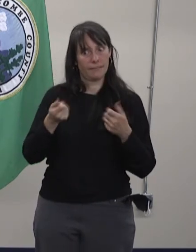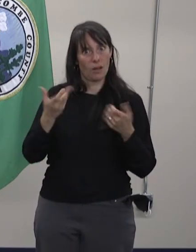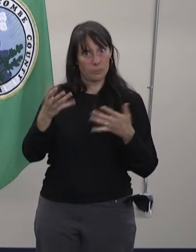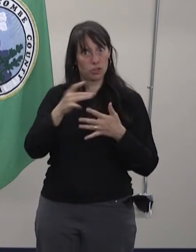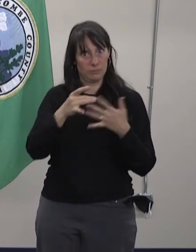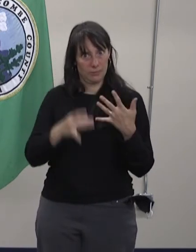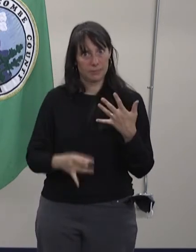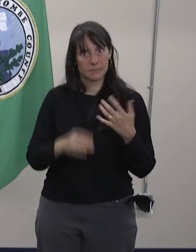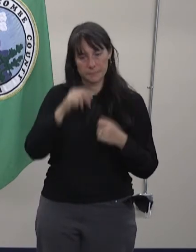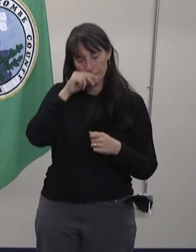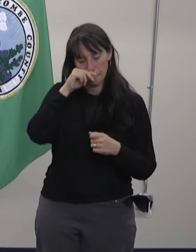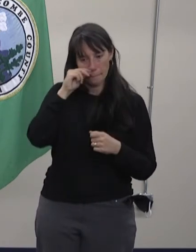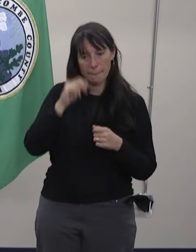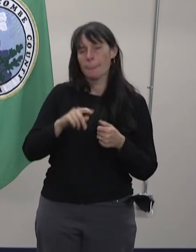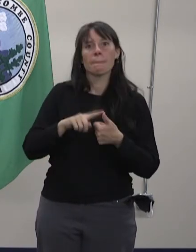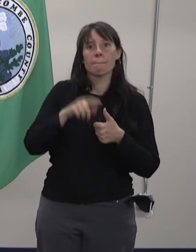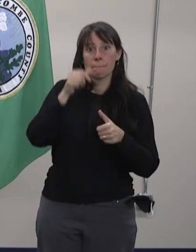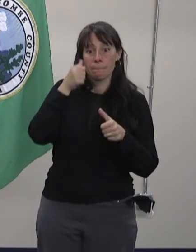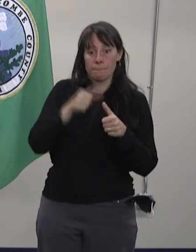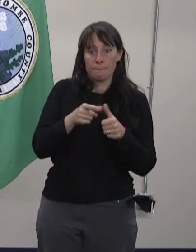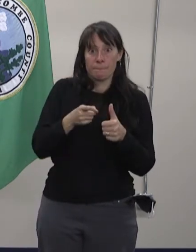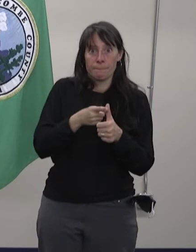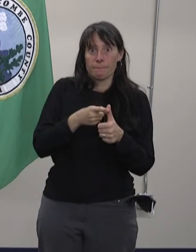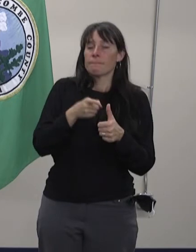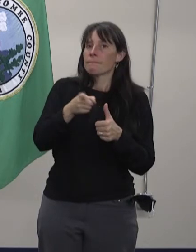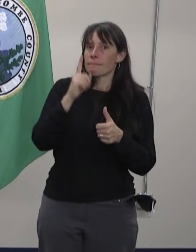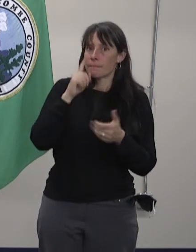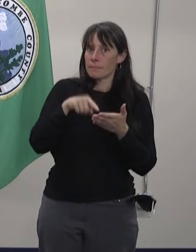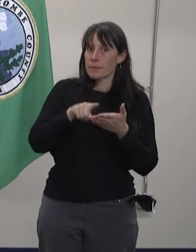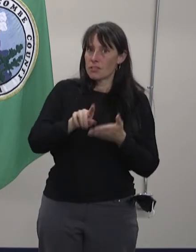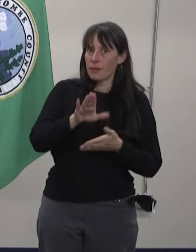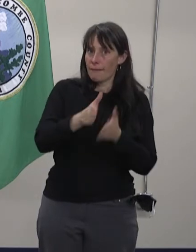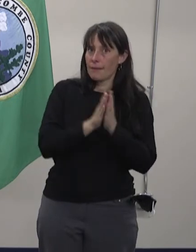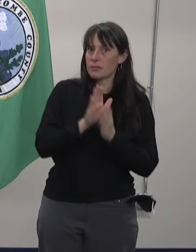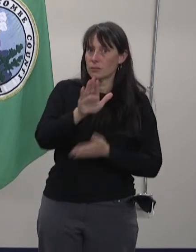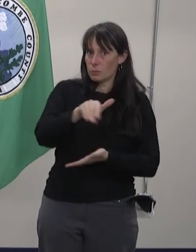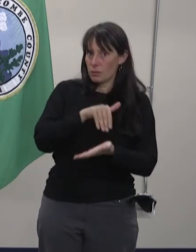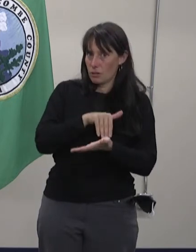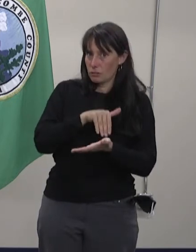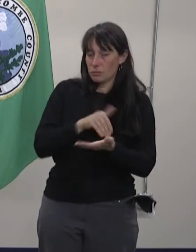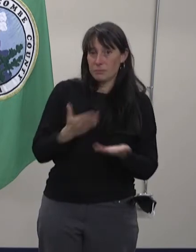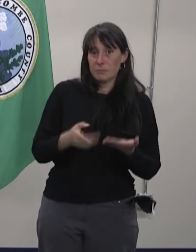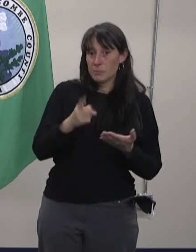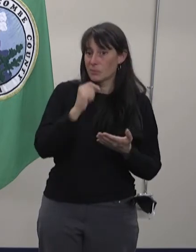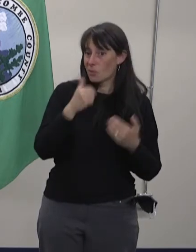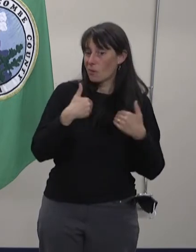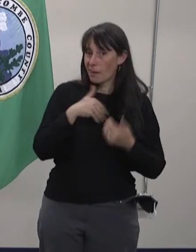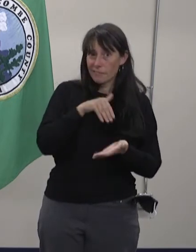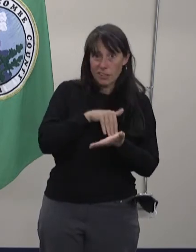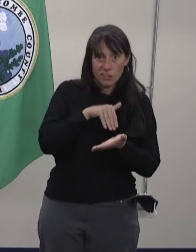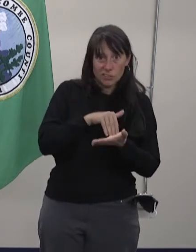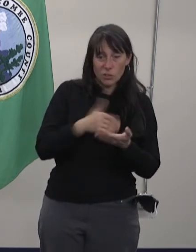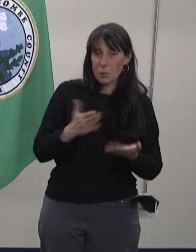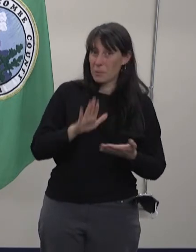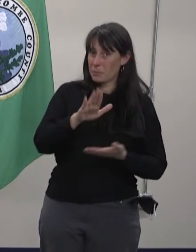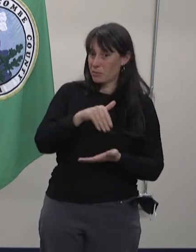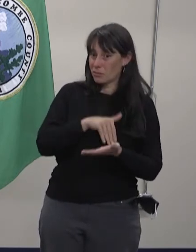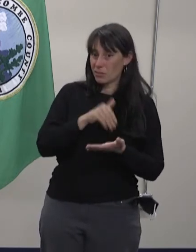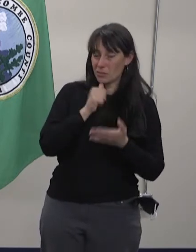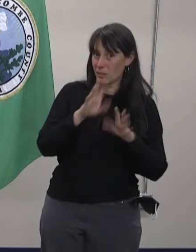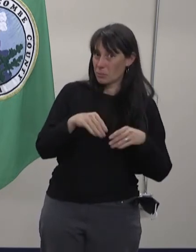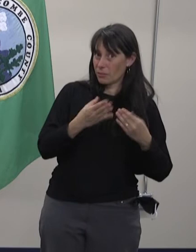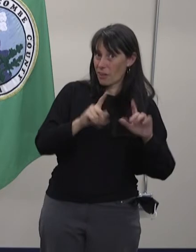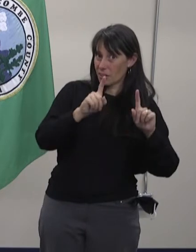Please remember to check with your healthcare provider. If you do not have a healthcare provider or yours is not providing testing,